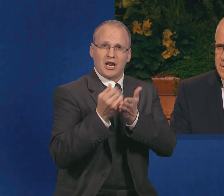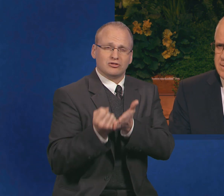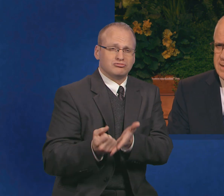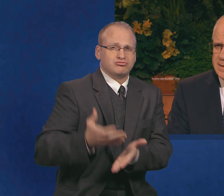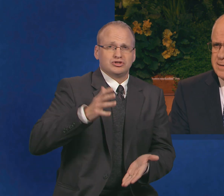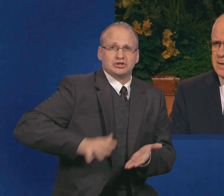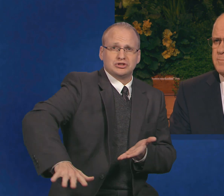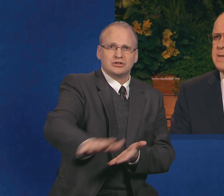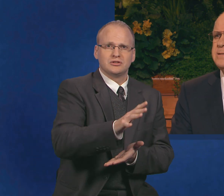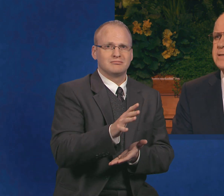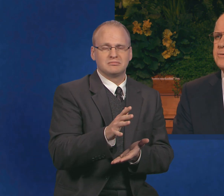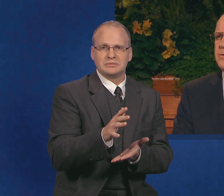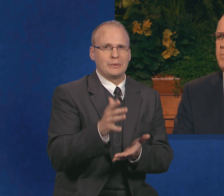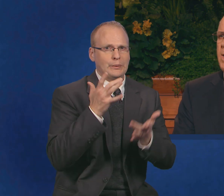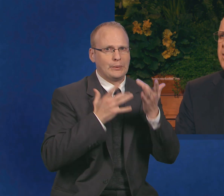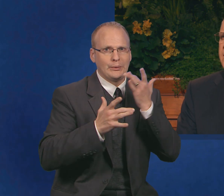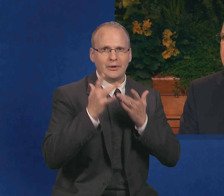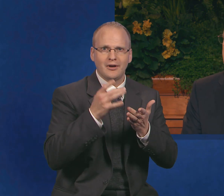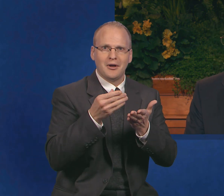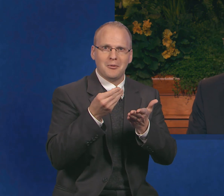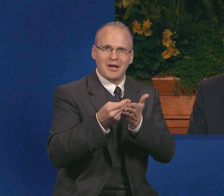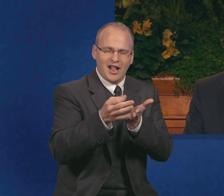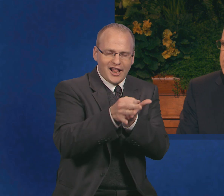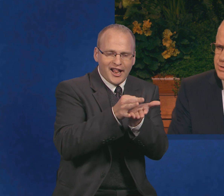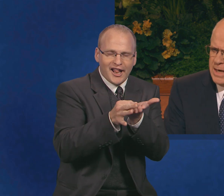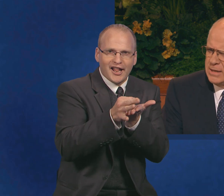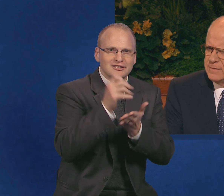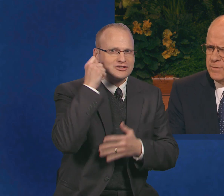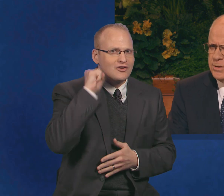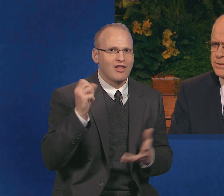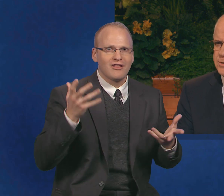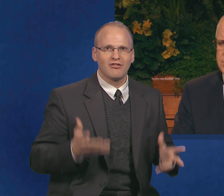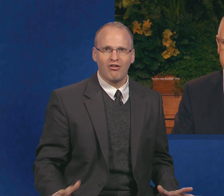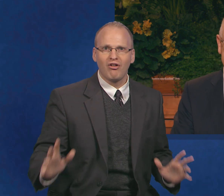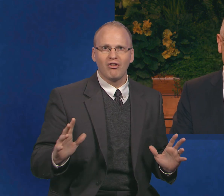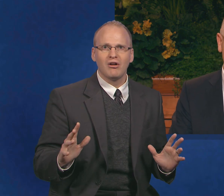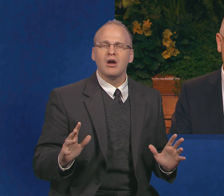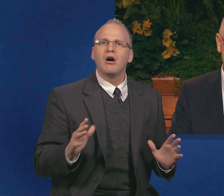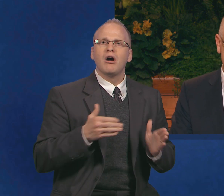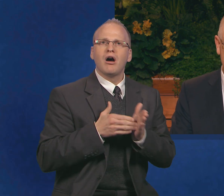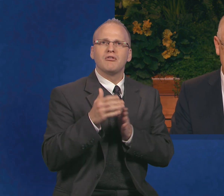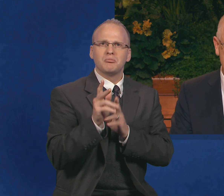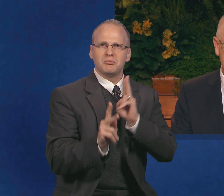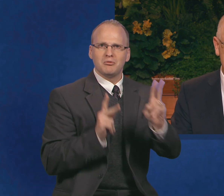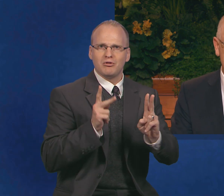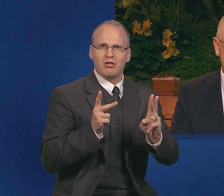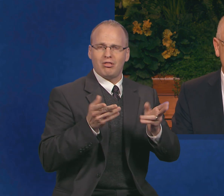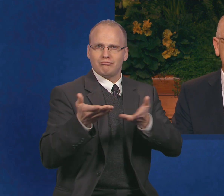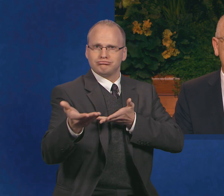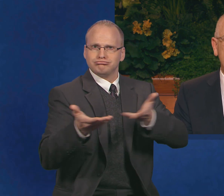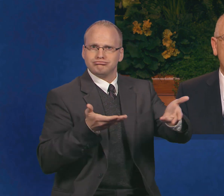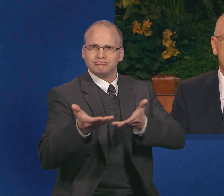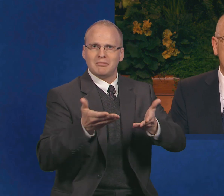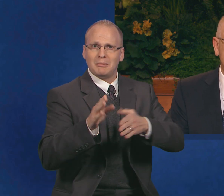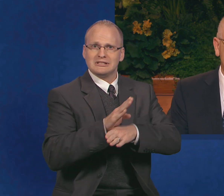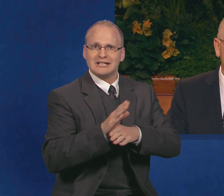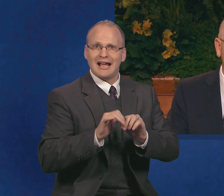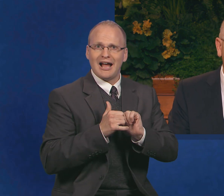conducted their business through barter or exchange of goods and services. One day, Grandpa John came